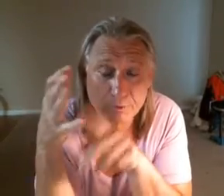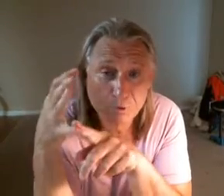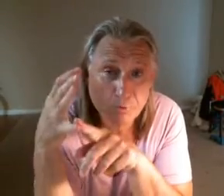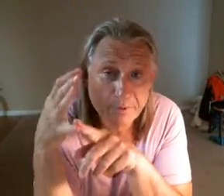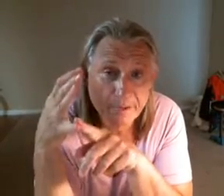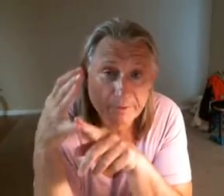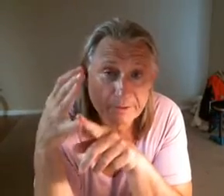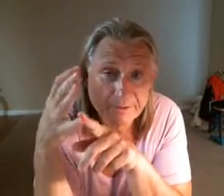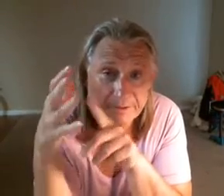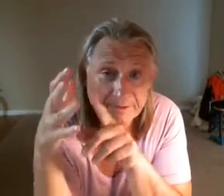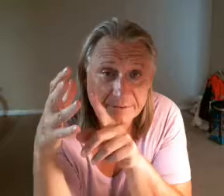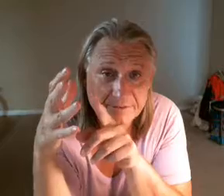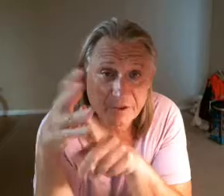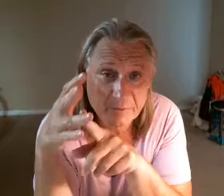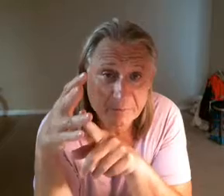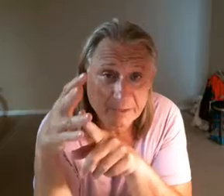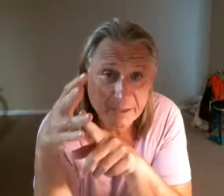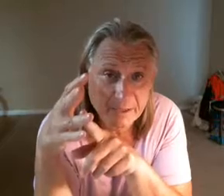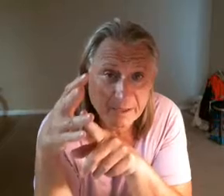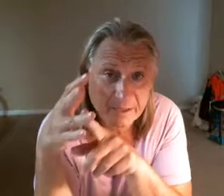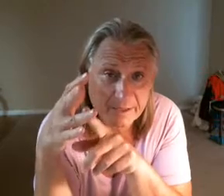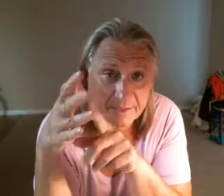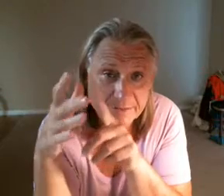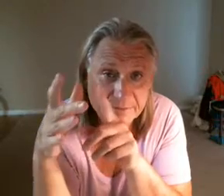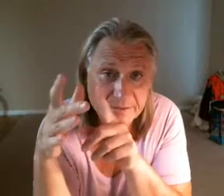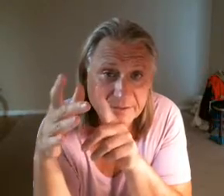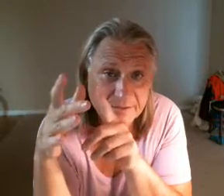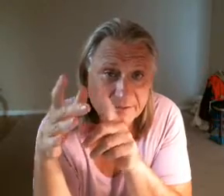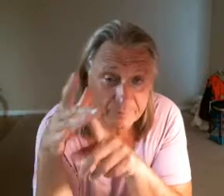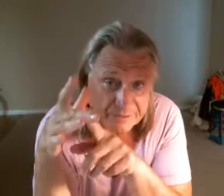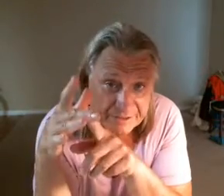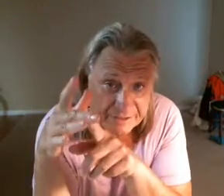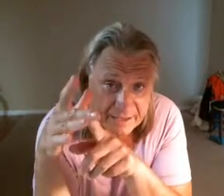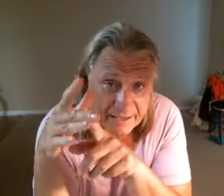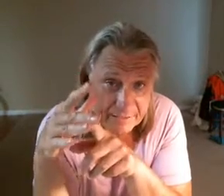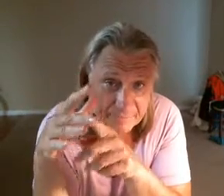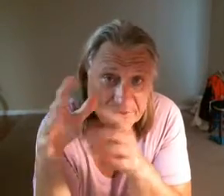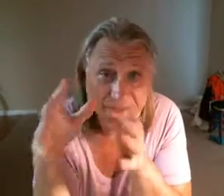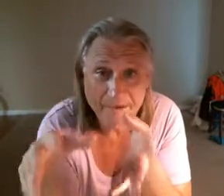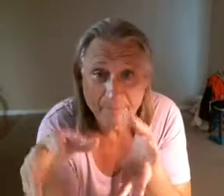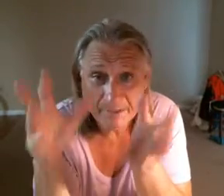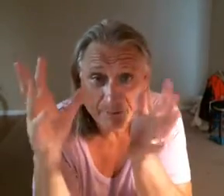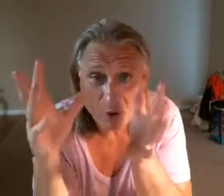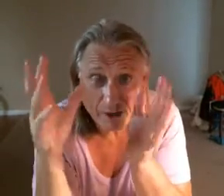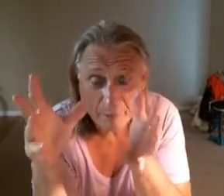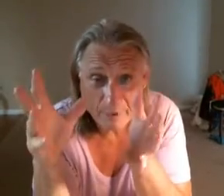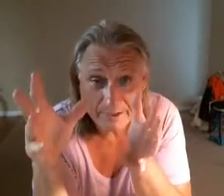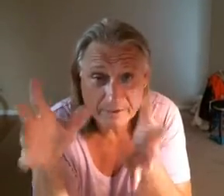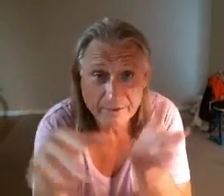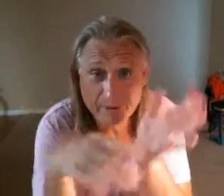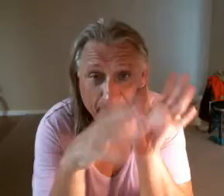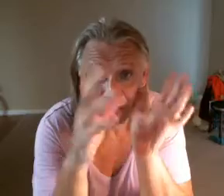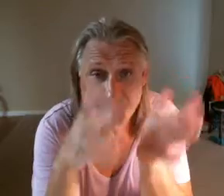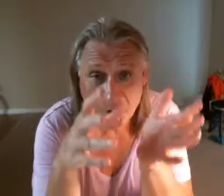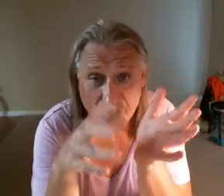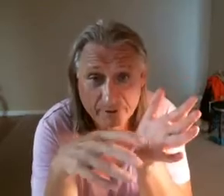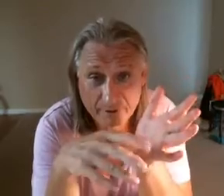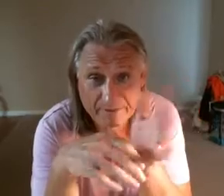blueberry and southern pecan and some decaf and then they got a big pot of regular and a big pot of